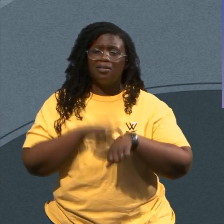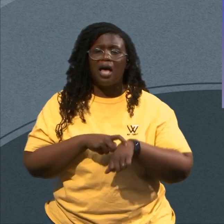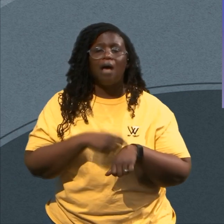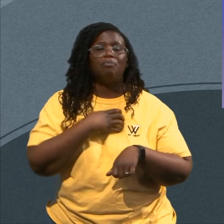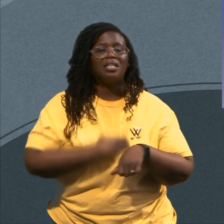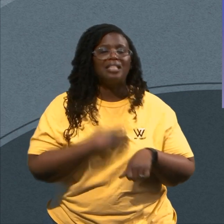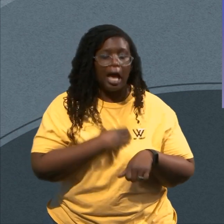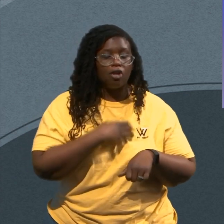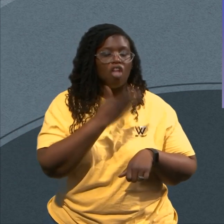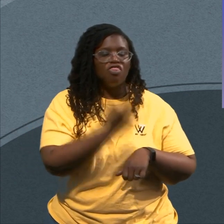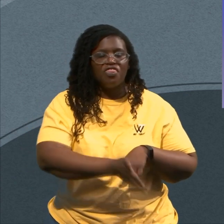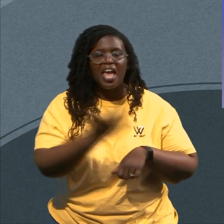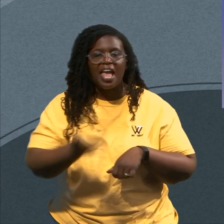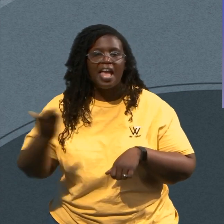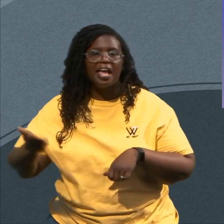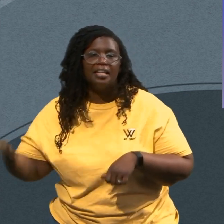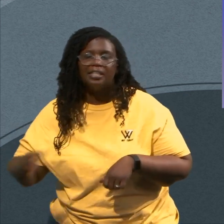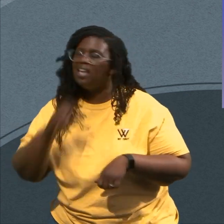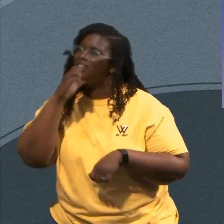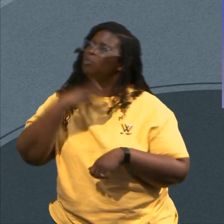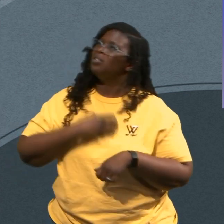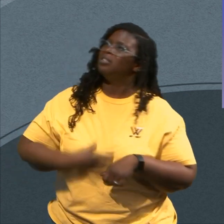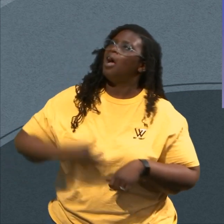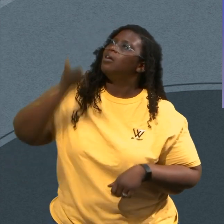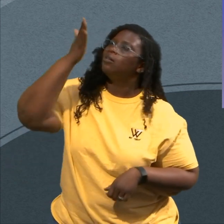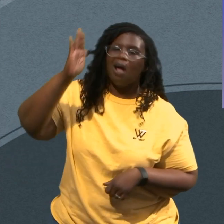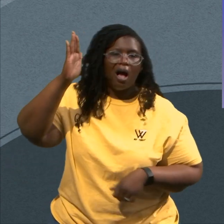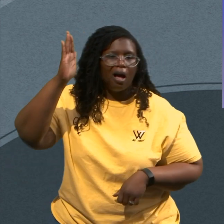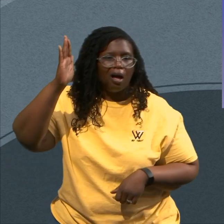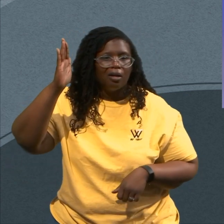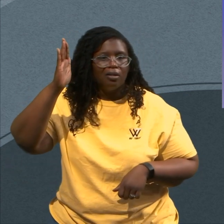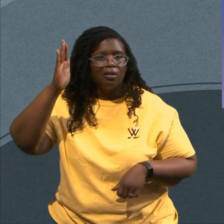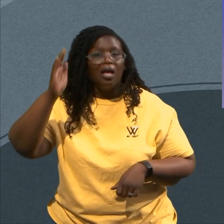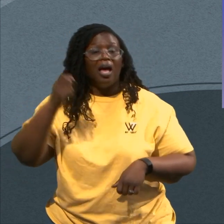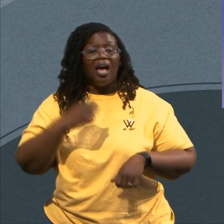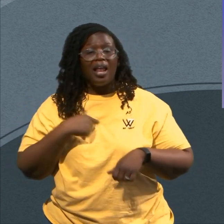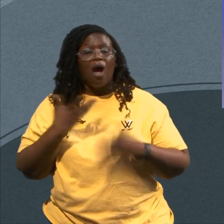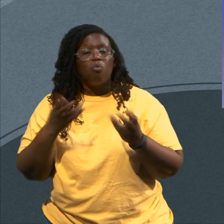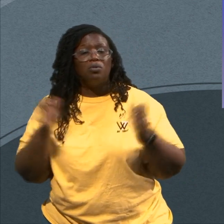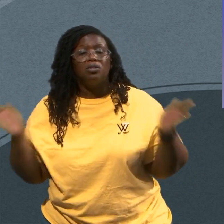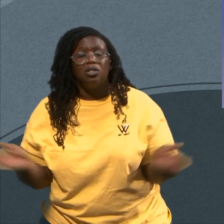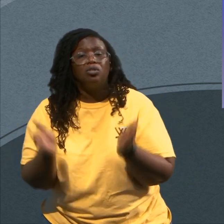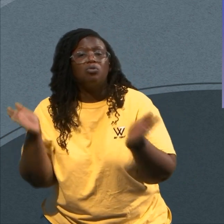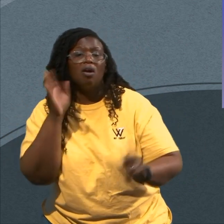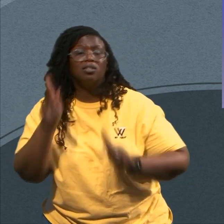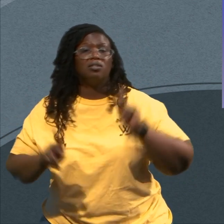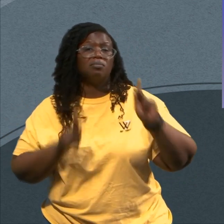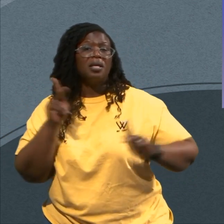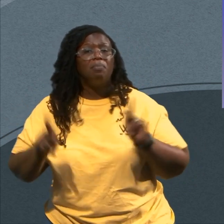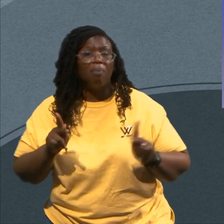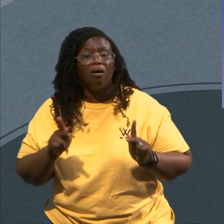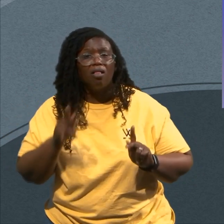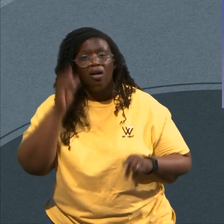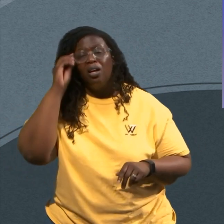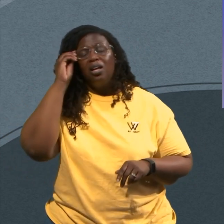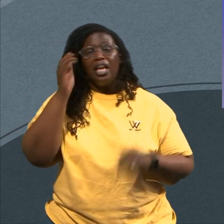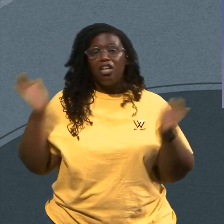Those Things Than They Do For God Himself And I'm Trying To Encourage The People Of God That We Are Entering Into A